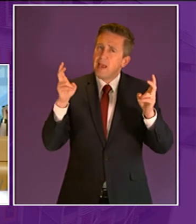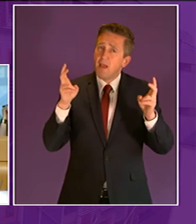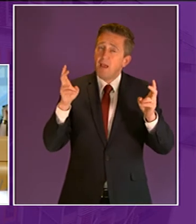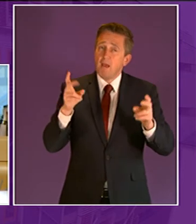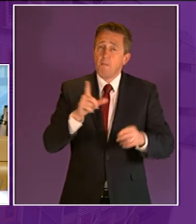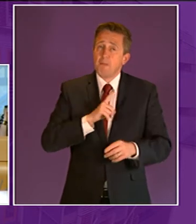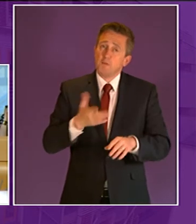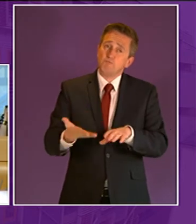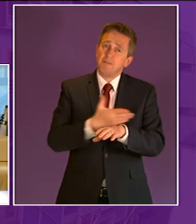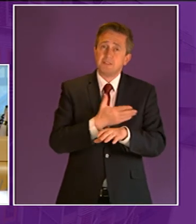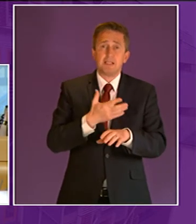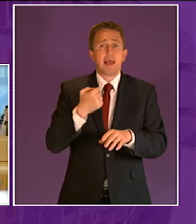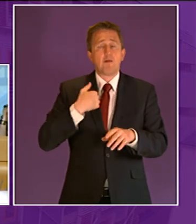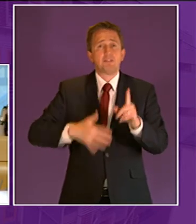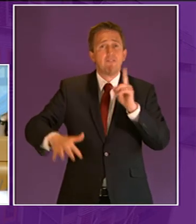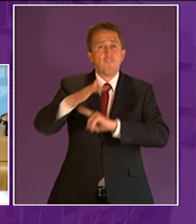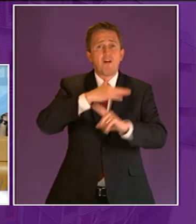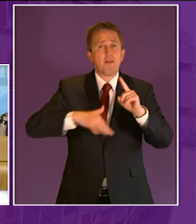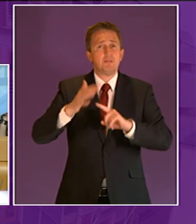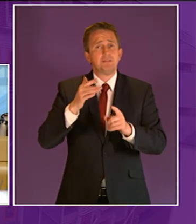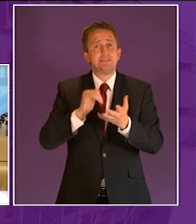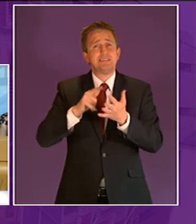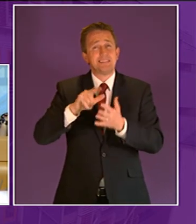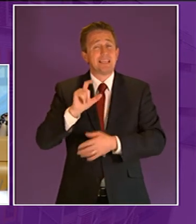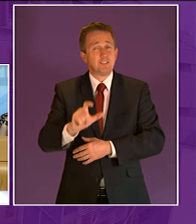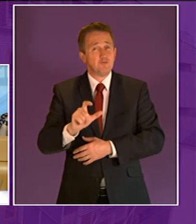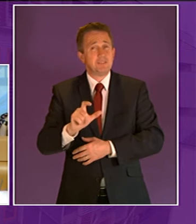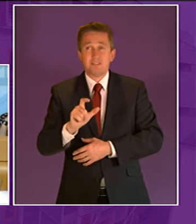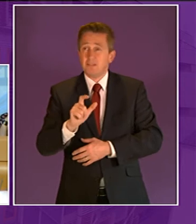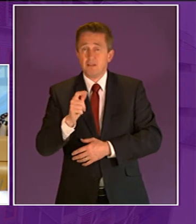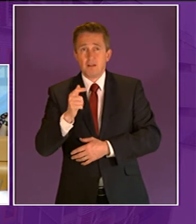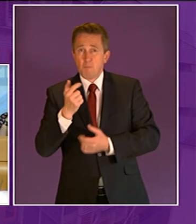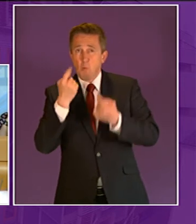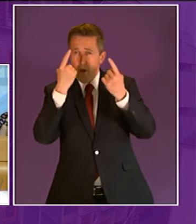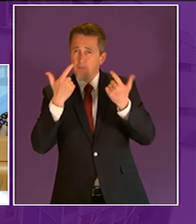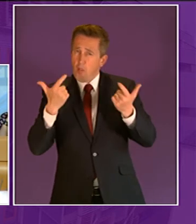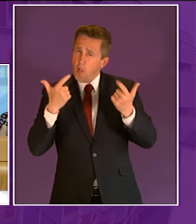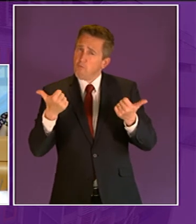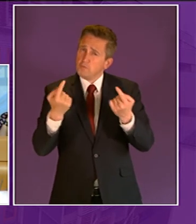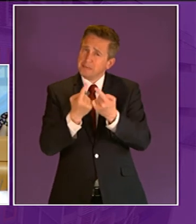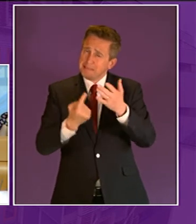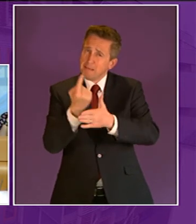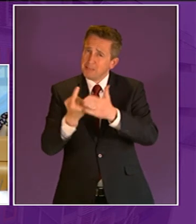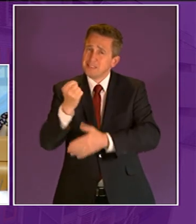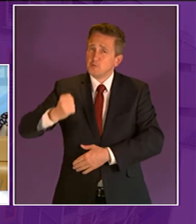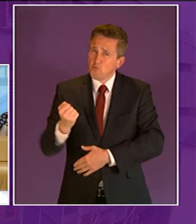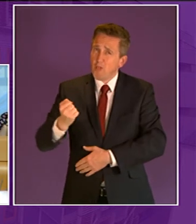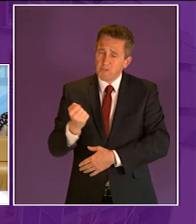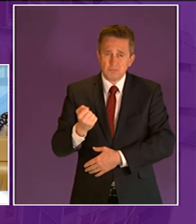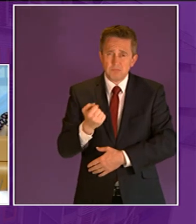secretary where i came across so many fantastic projects the length and breadth of scotland where children were being introduced to scotland's amazing countryside and